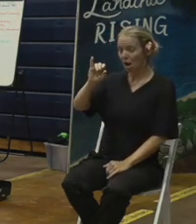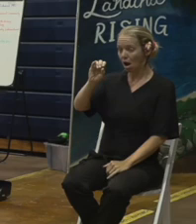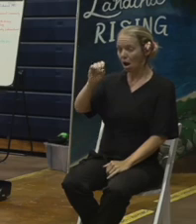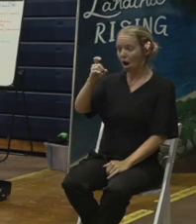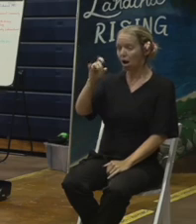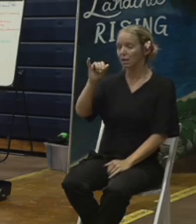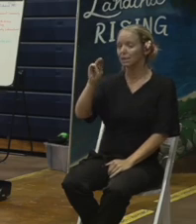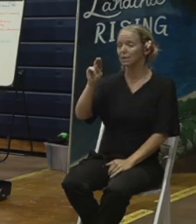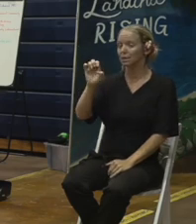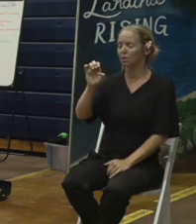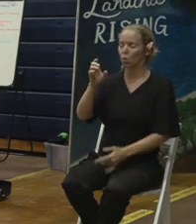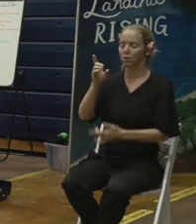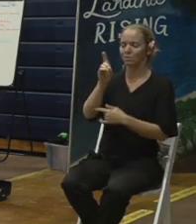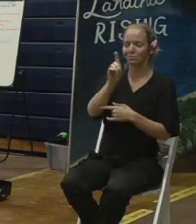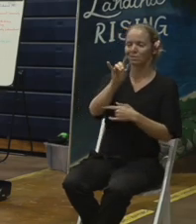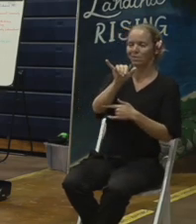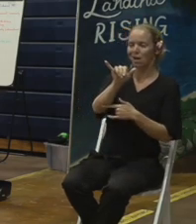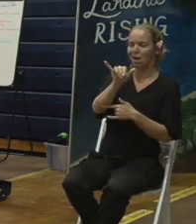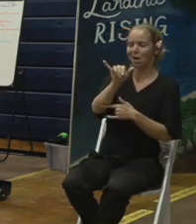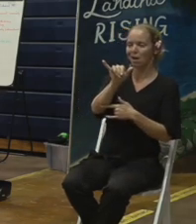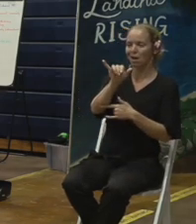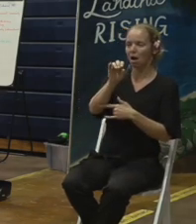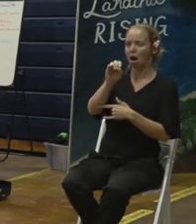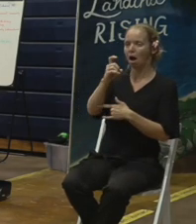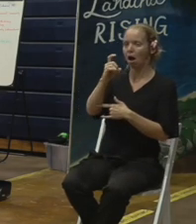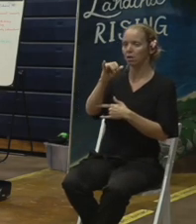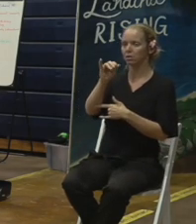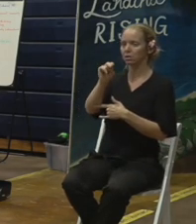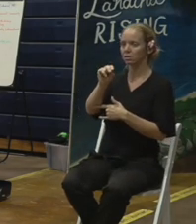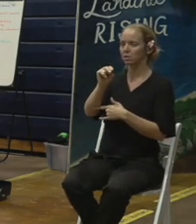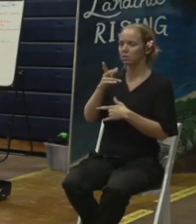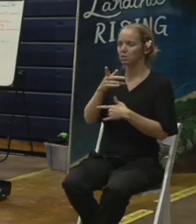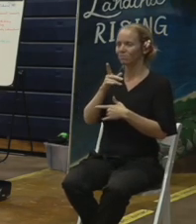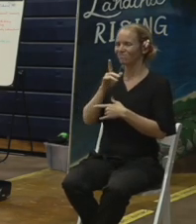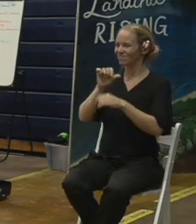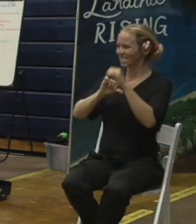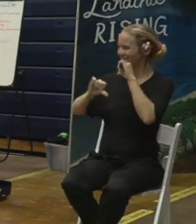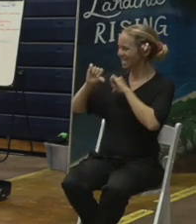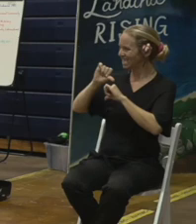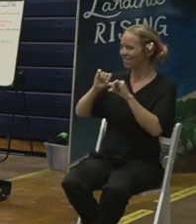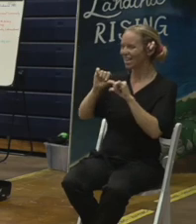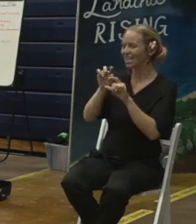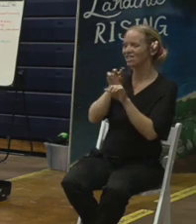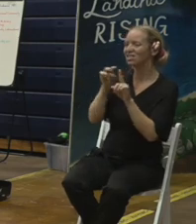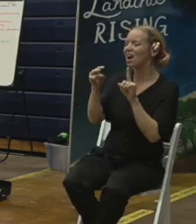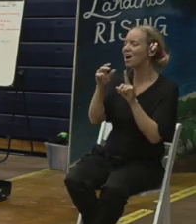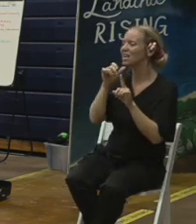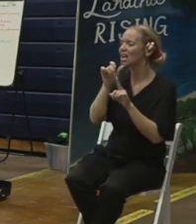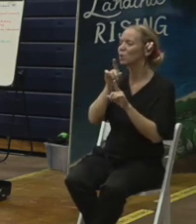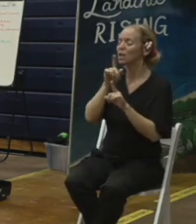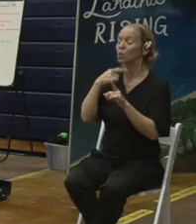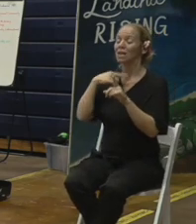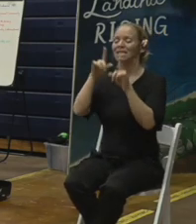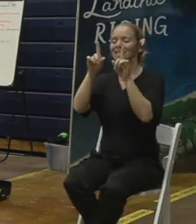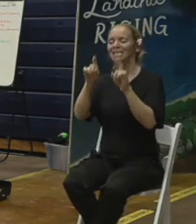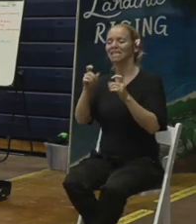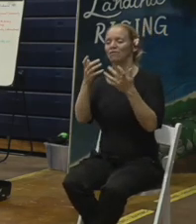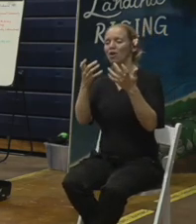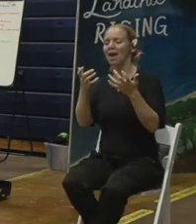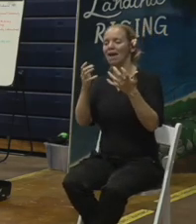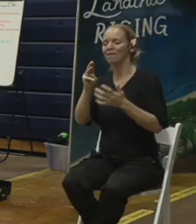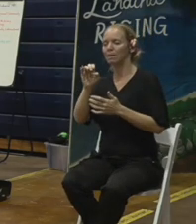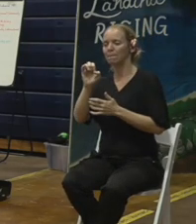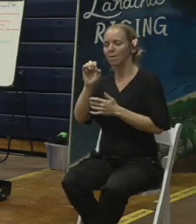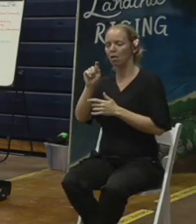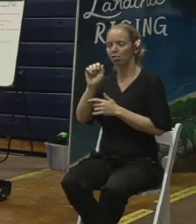back into the more scientific side of it we're testing for heavy metals is the main pieces that are being